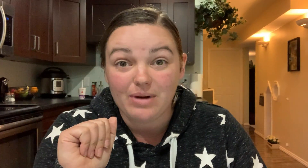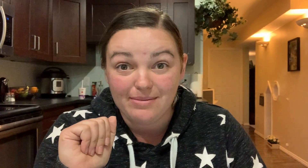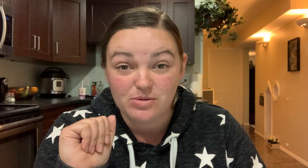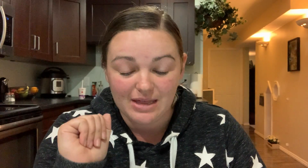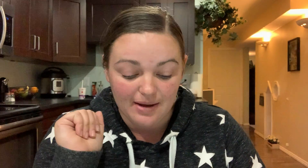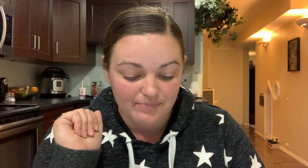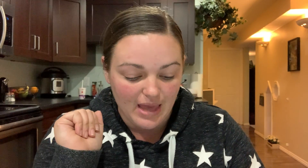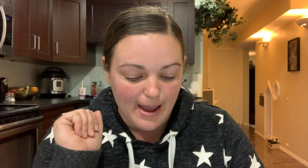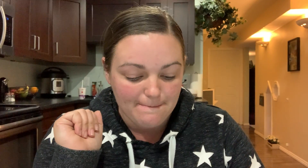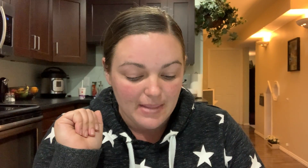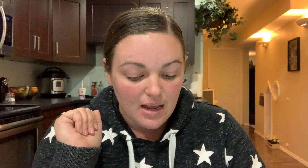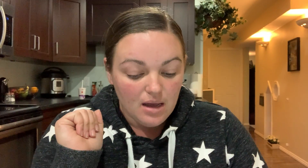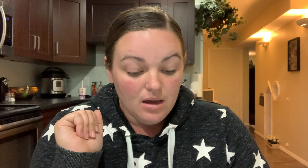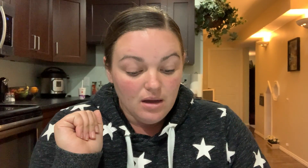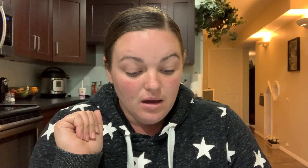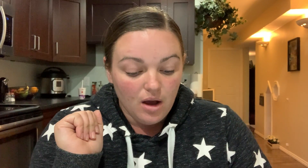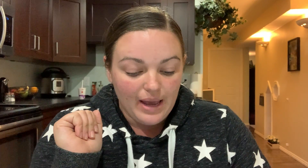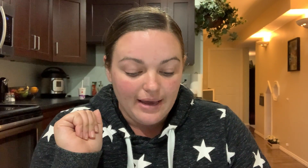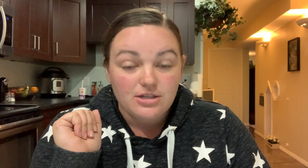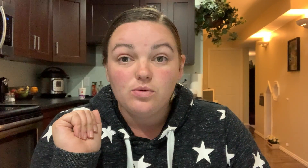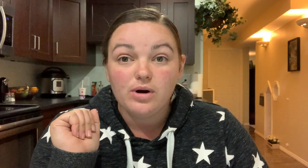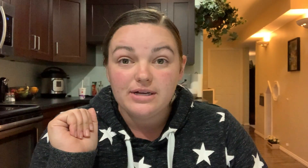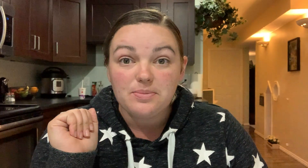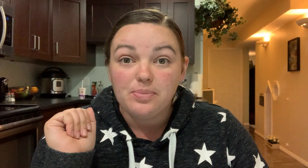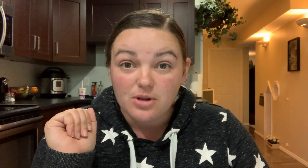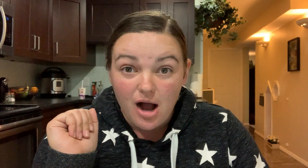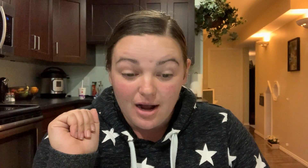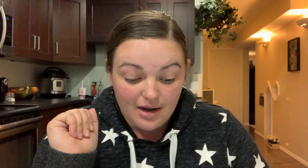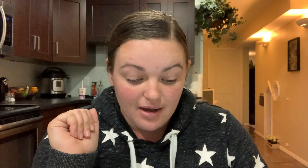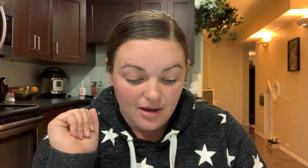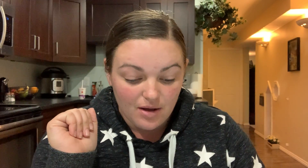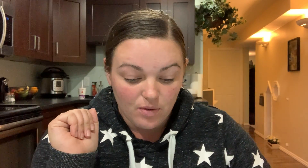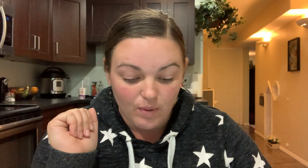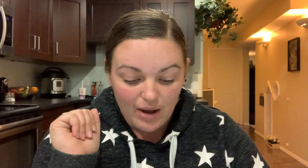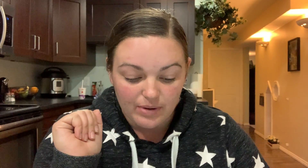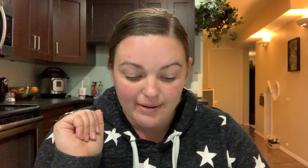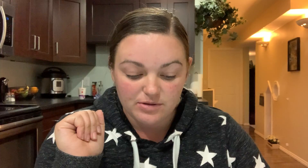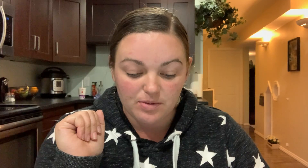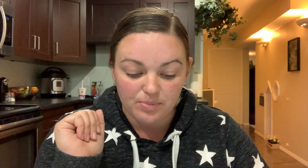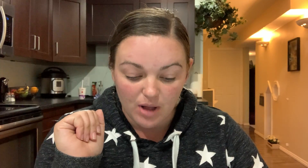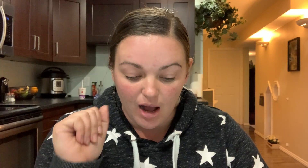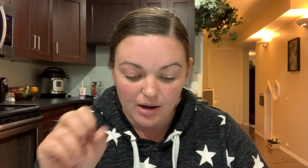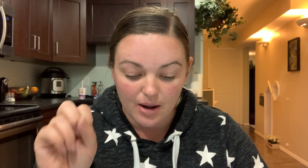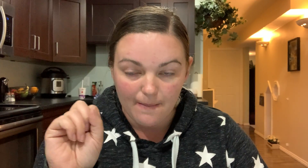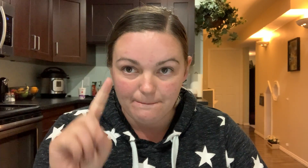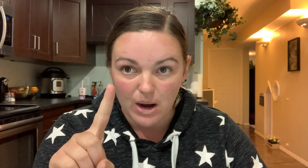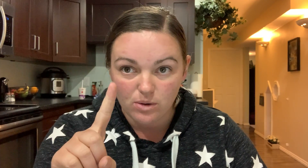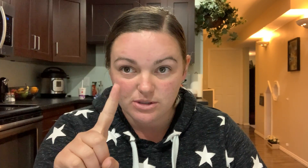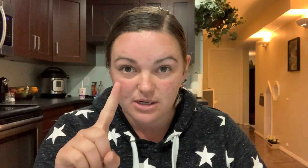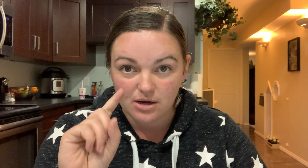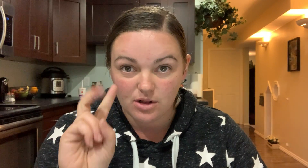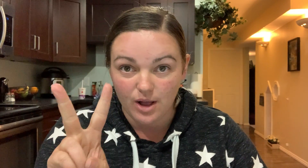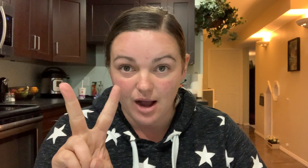rhymes with it okay okay so the word is block what rhymes with block boat clock